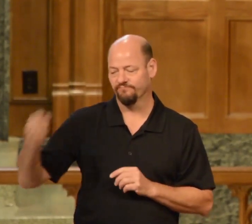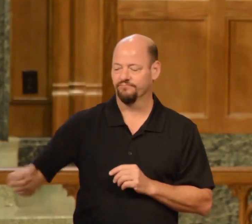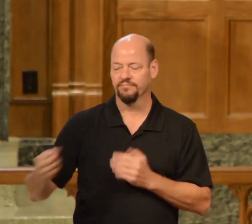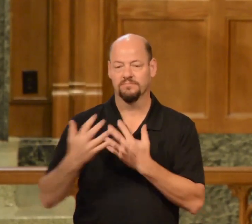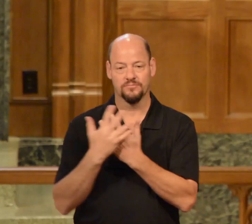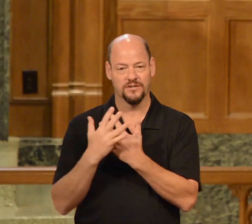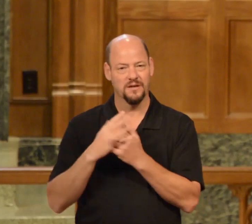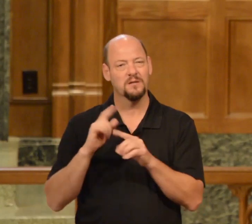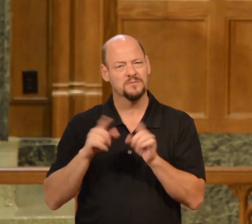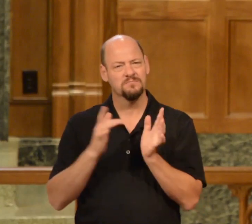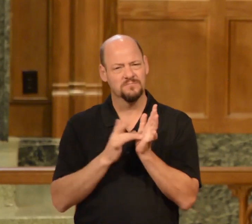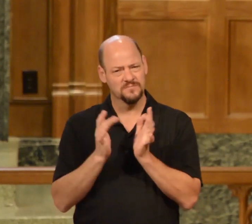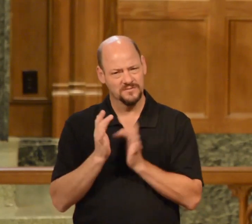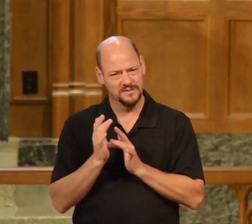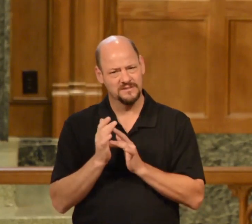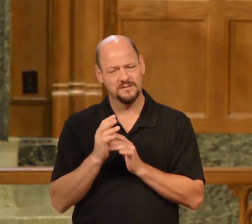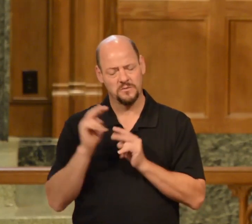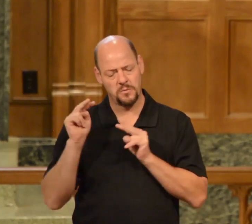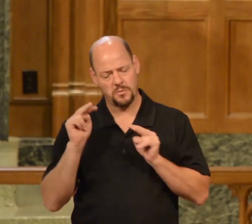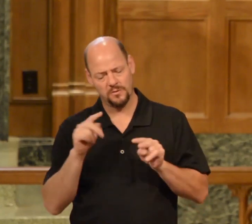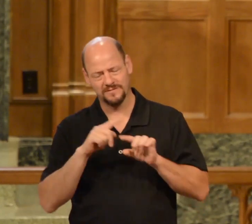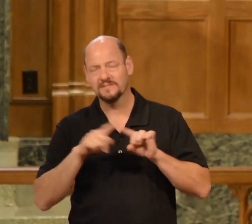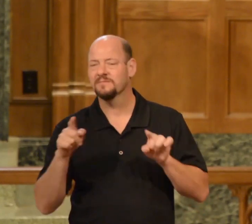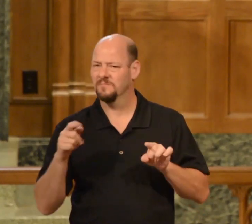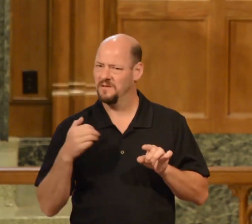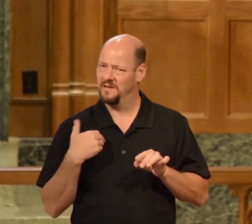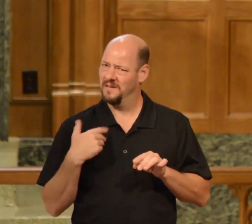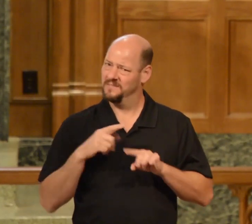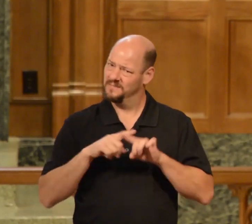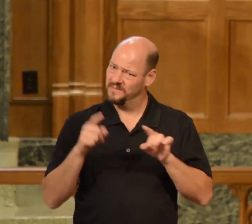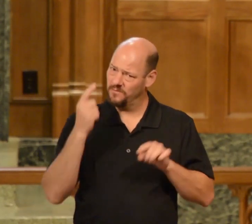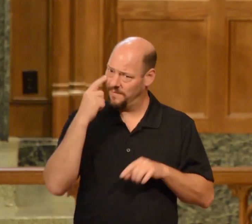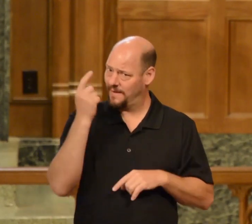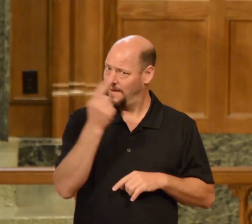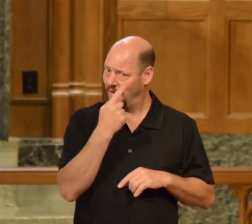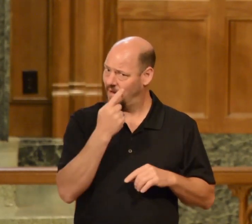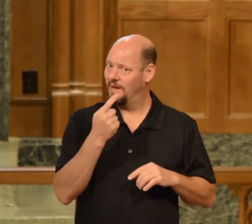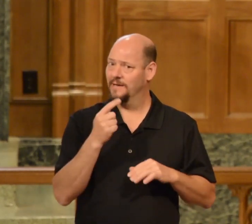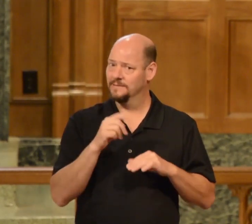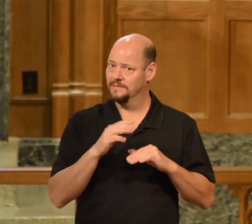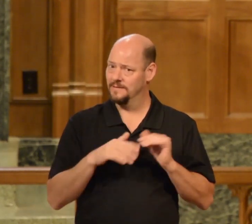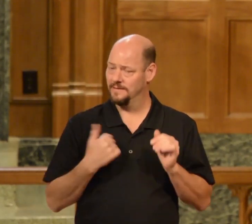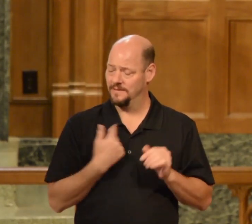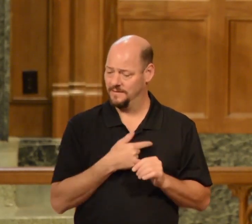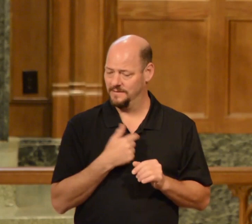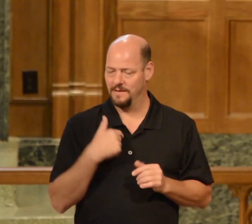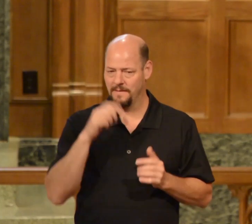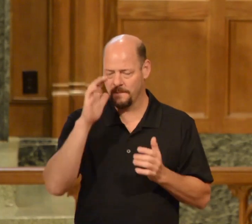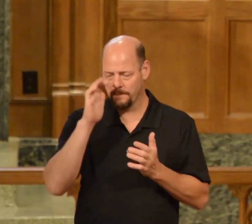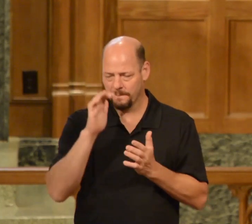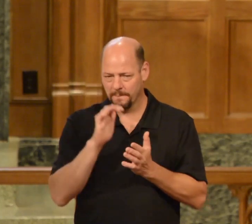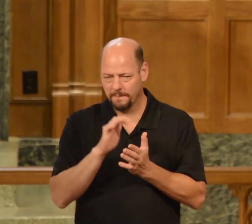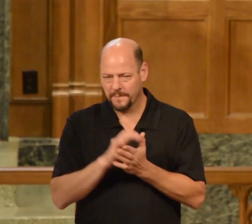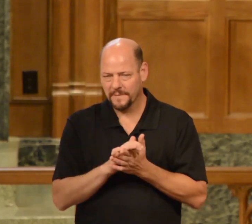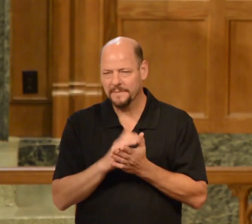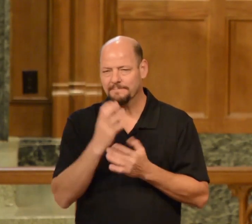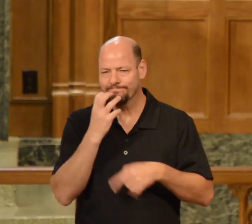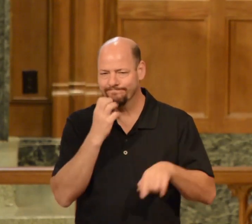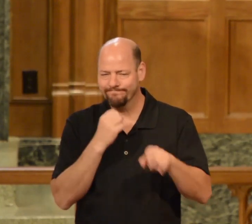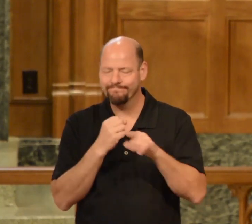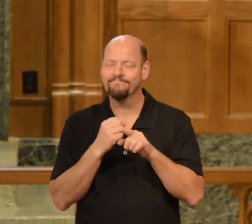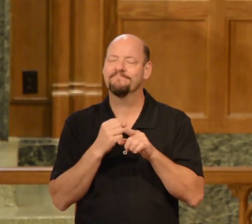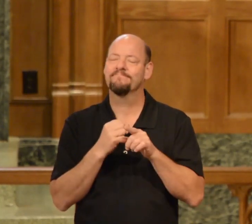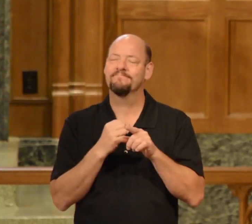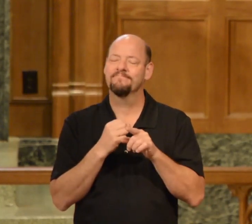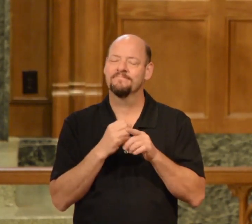looks differently Jesus has a different set of eyes and dear saints I believe that this text is inviting us to see the world